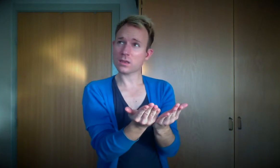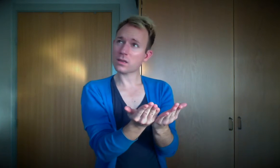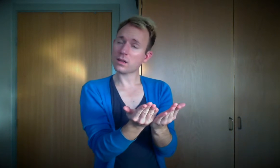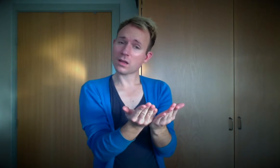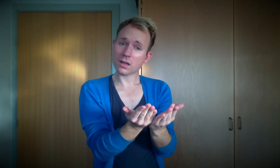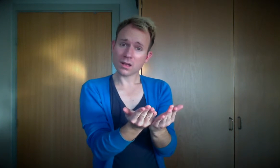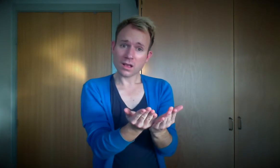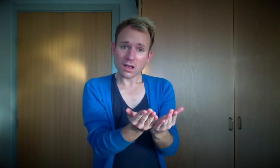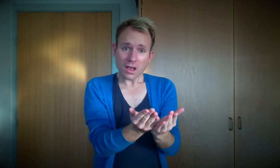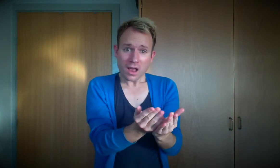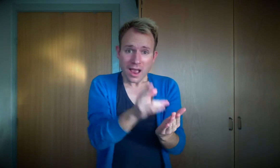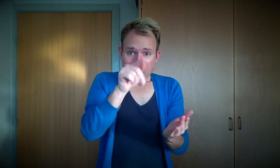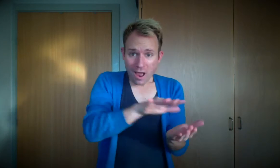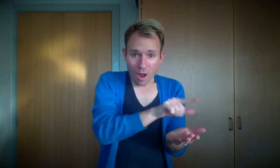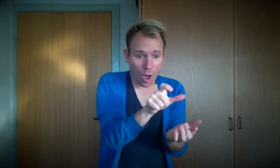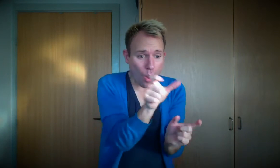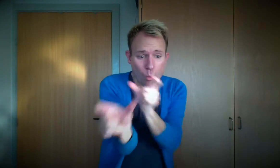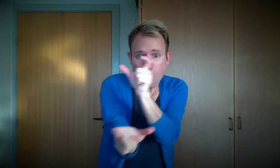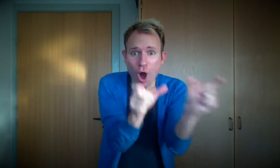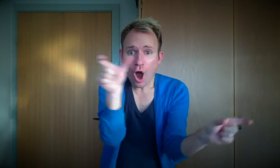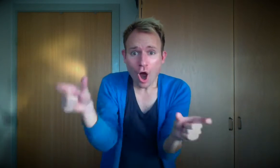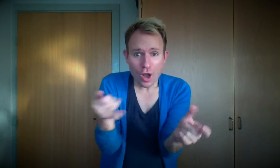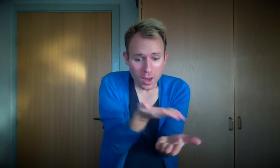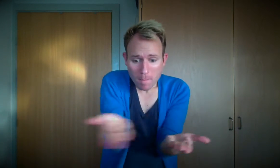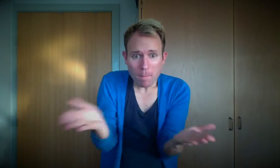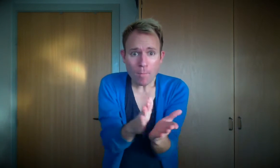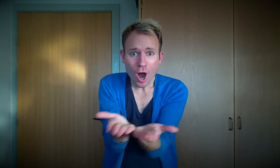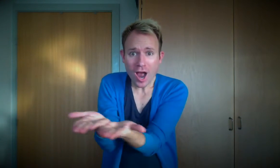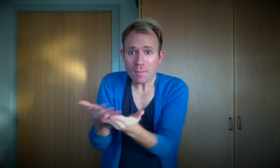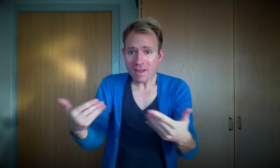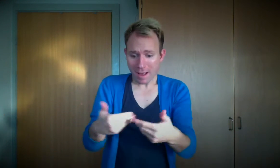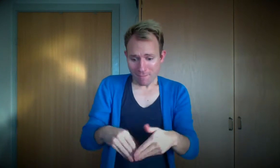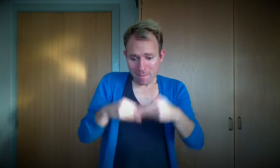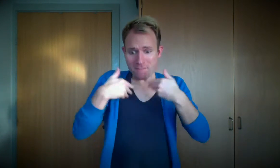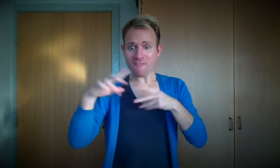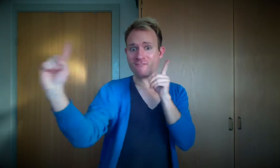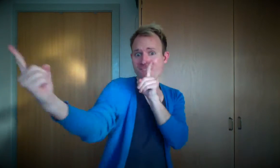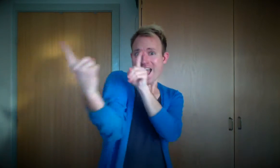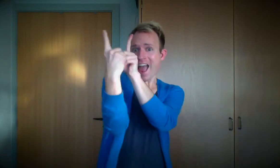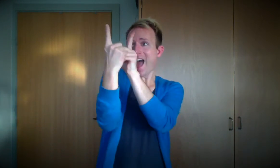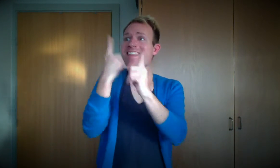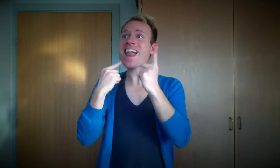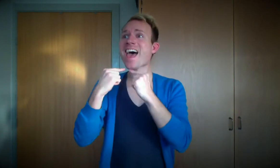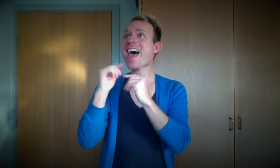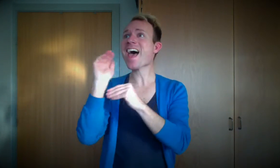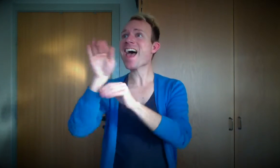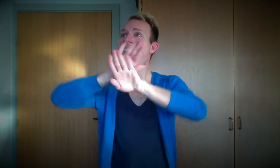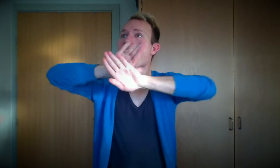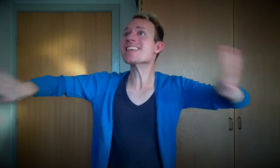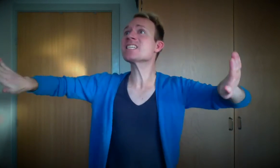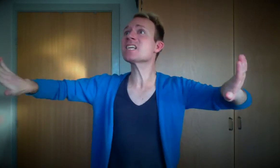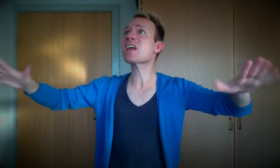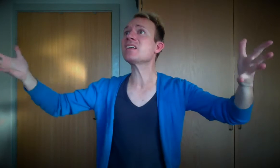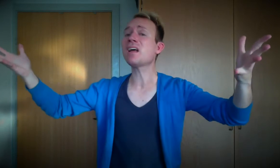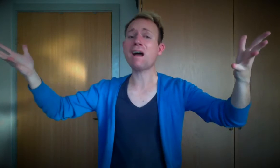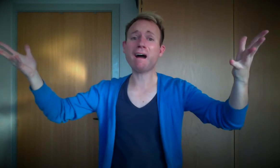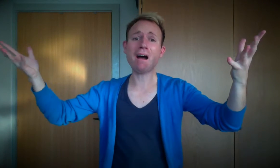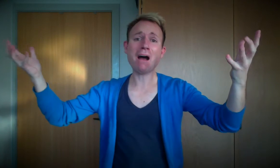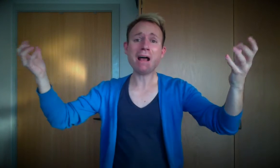Can all the words in all the books help me to face what lies ahead? The trees